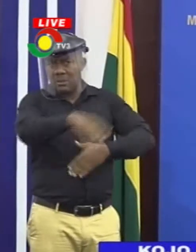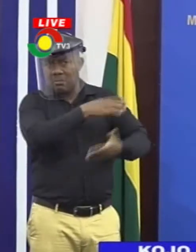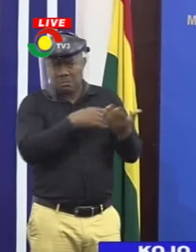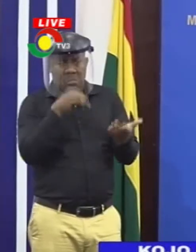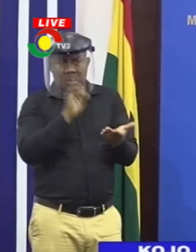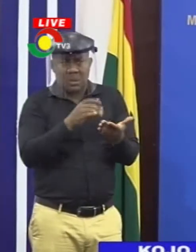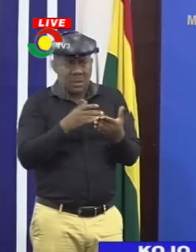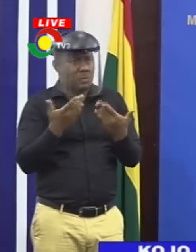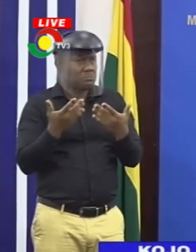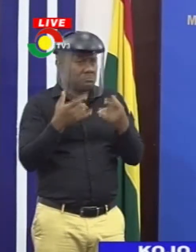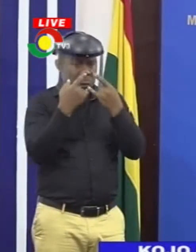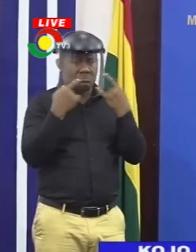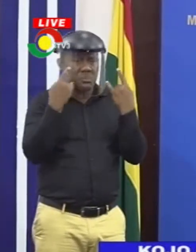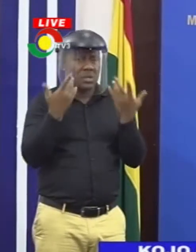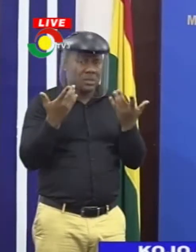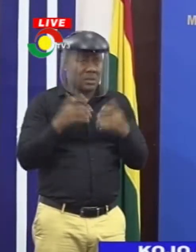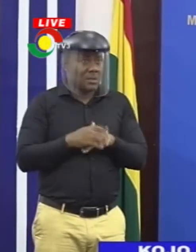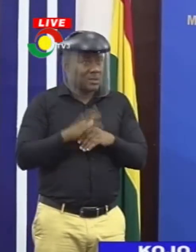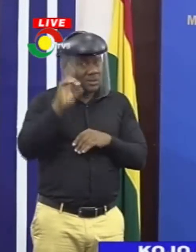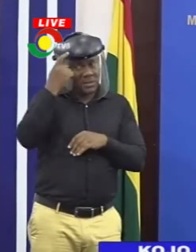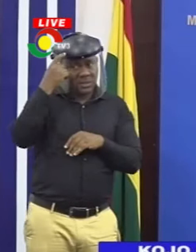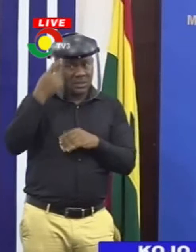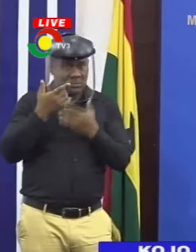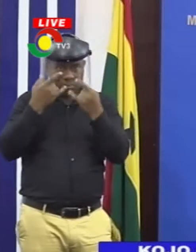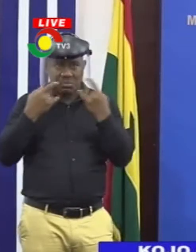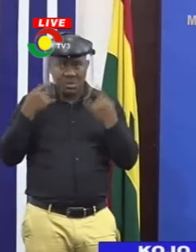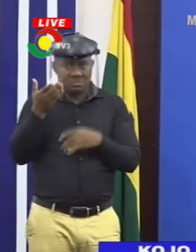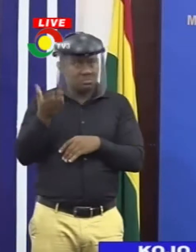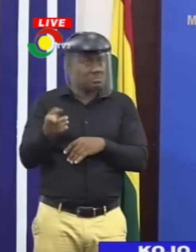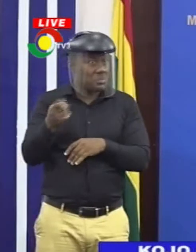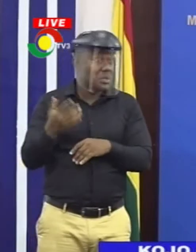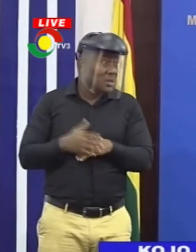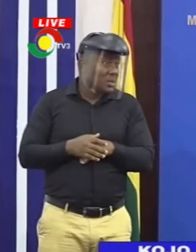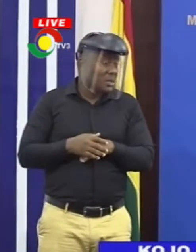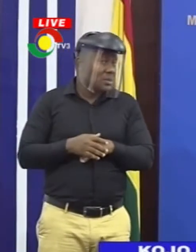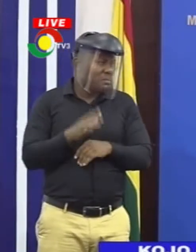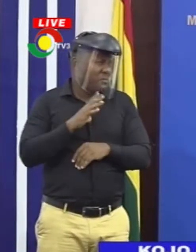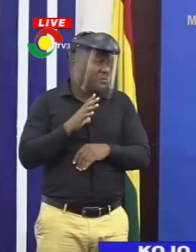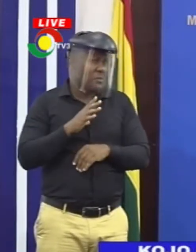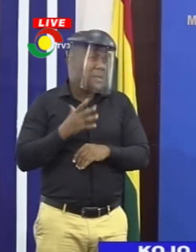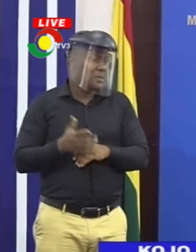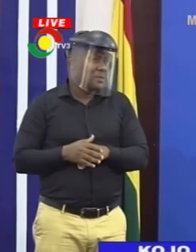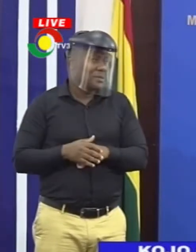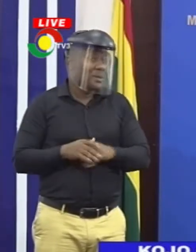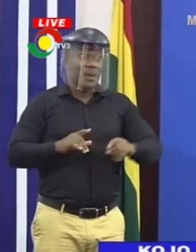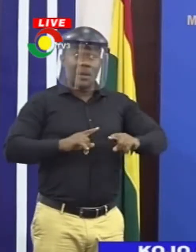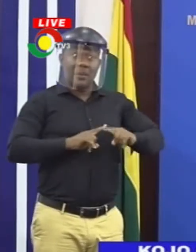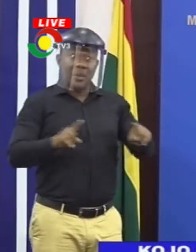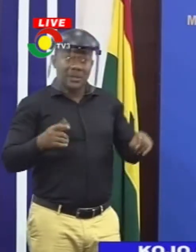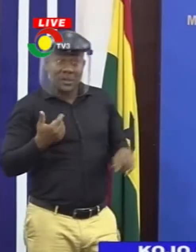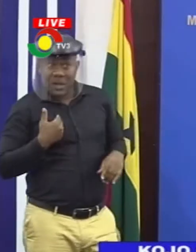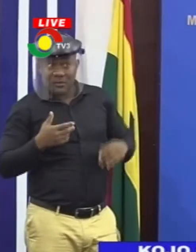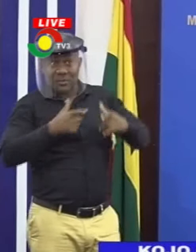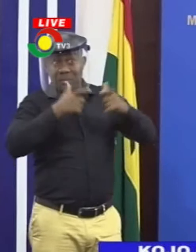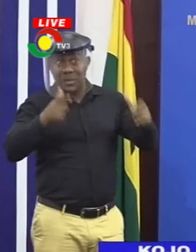quite reduced. If you look at the government one, that's a grey bath. And so reaction is a bit less. But if you have such a big